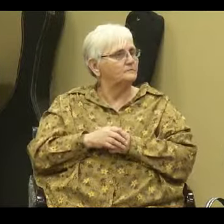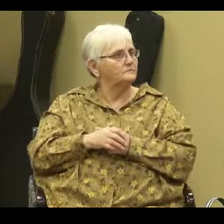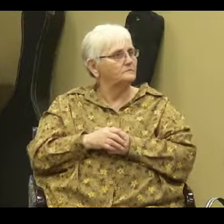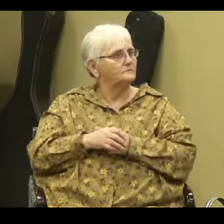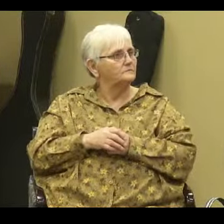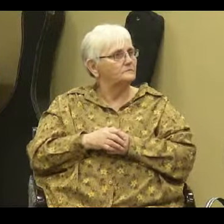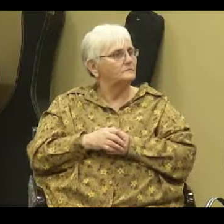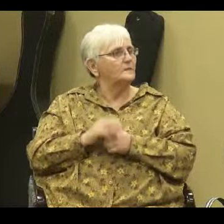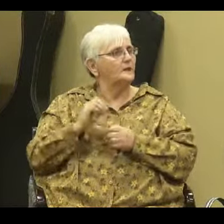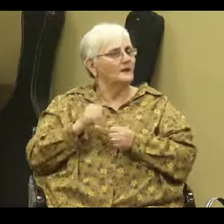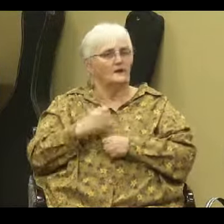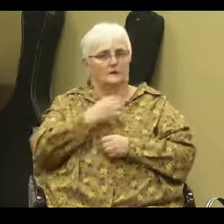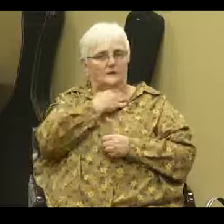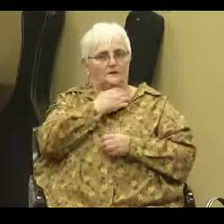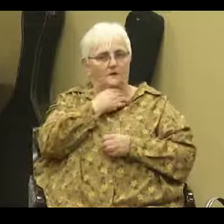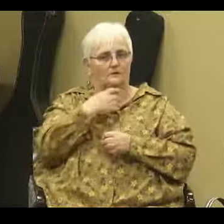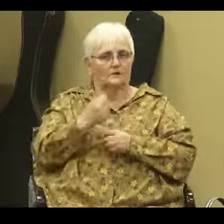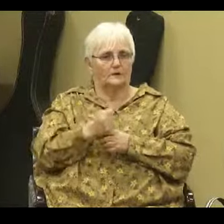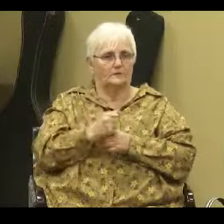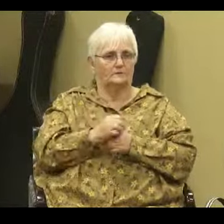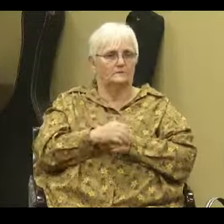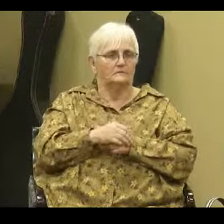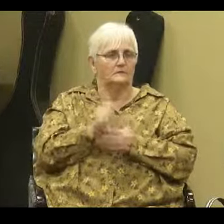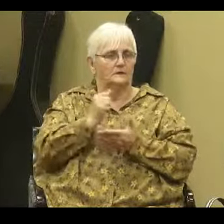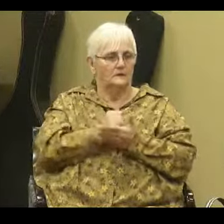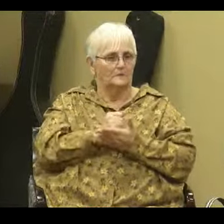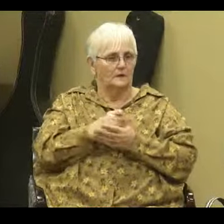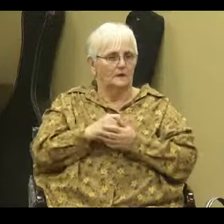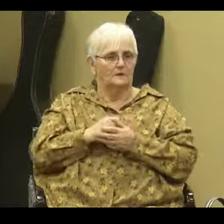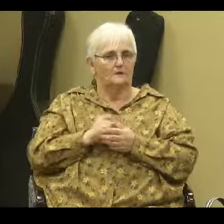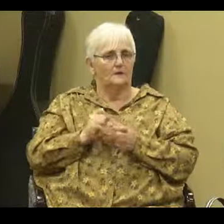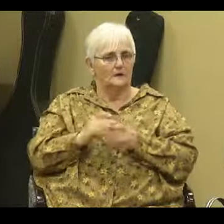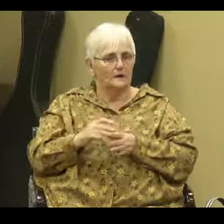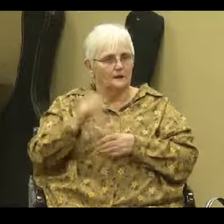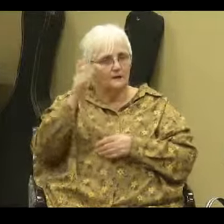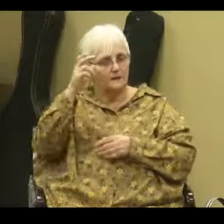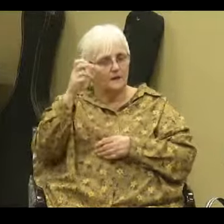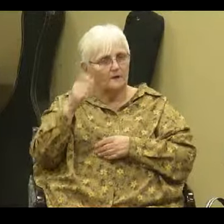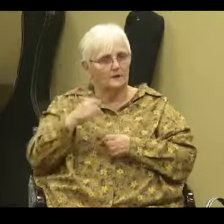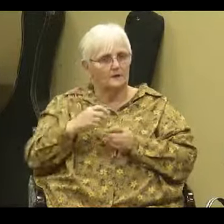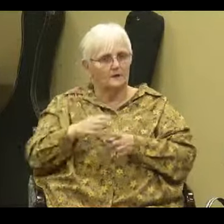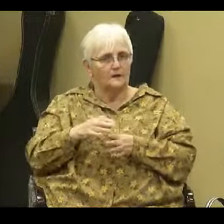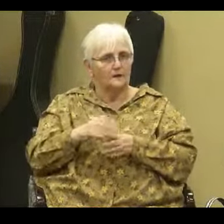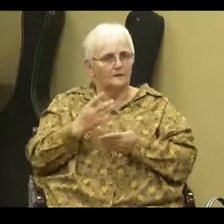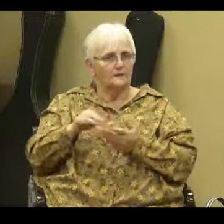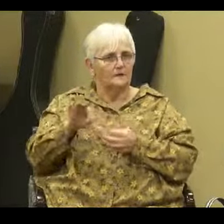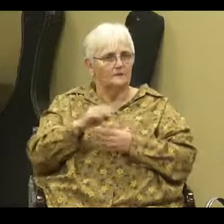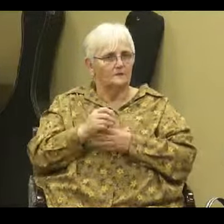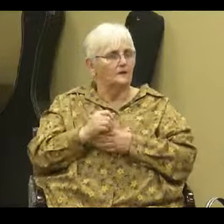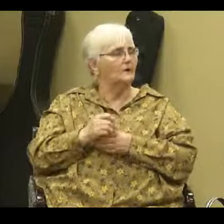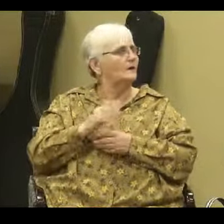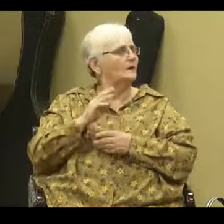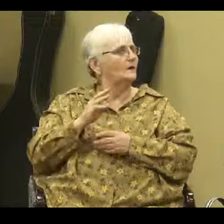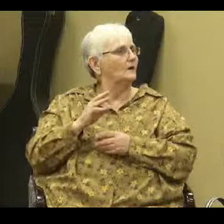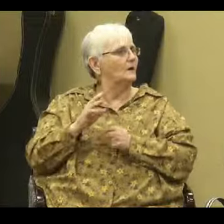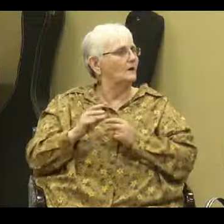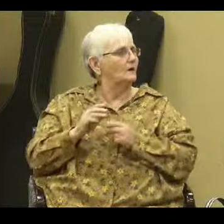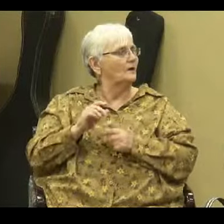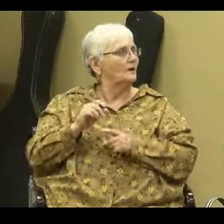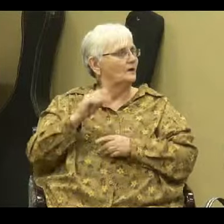it gets choked down amen they allow the devil they allow the things of this world to to take away the